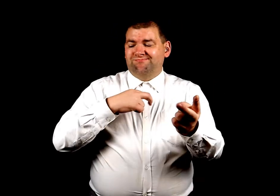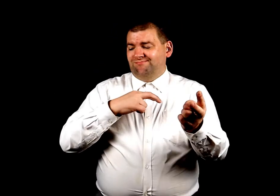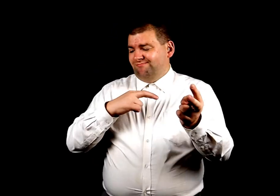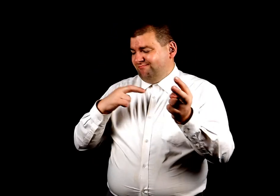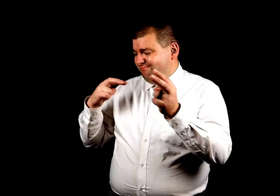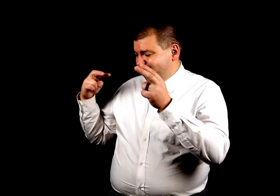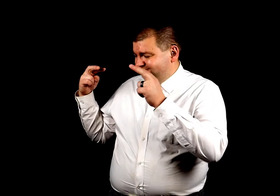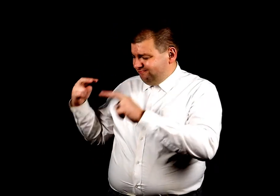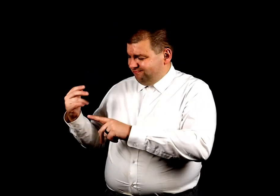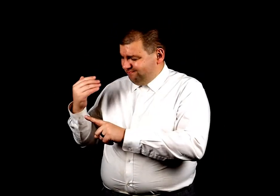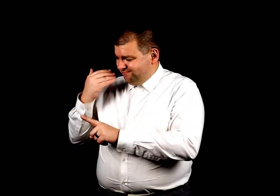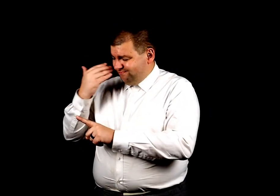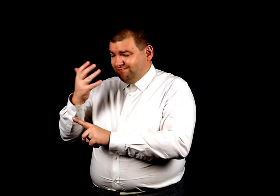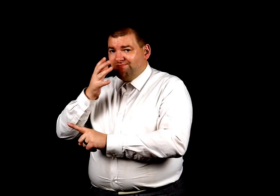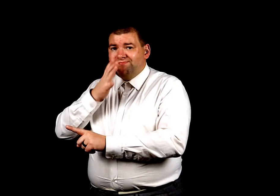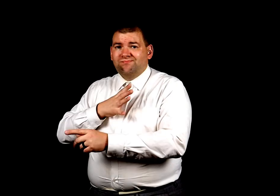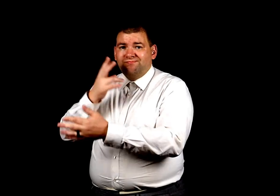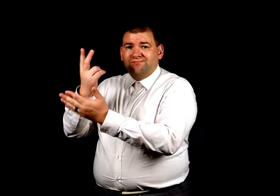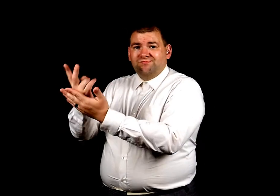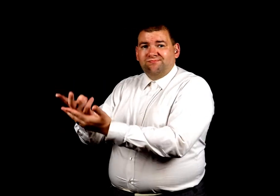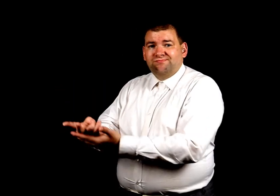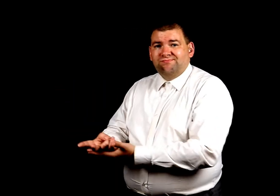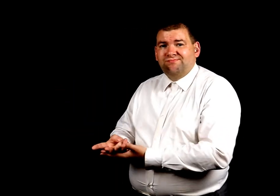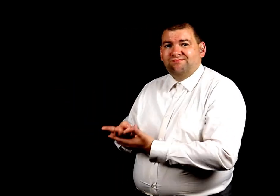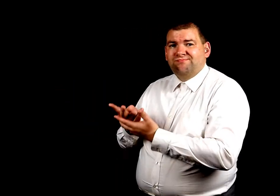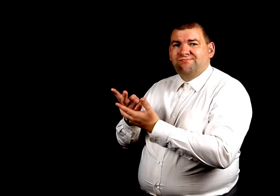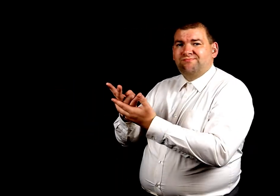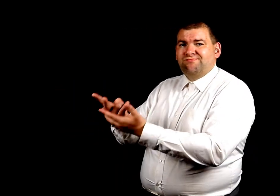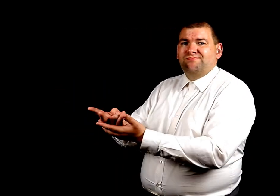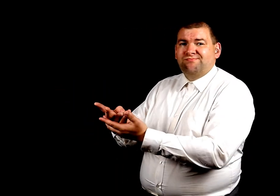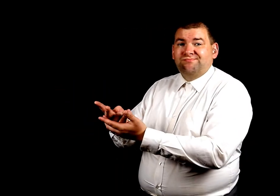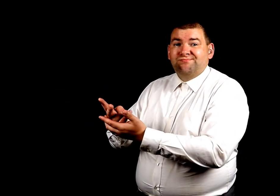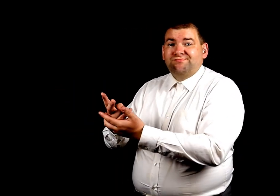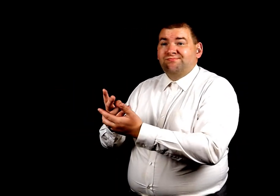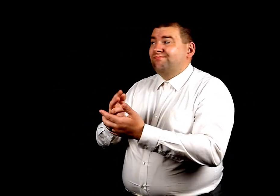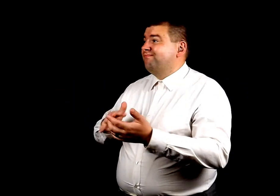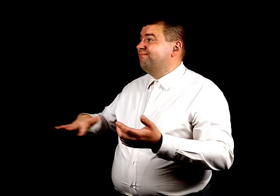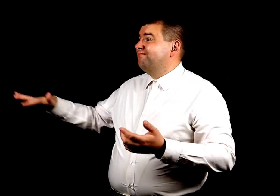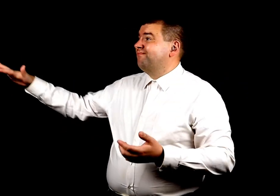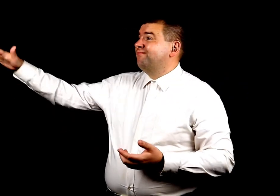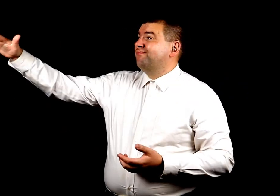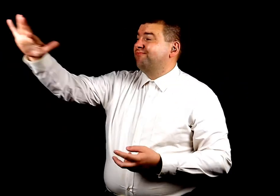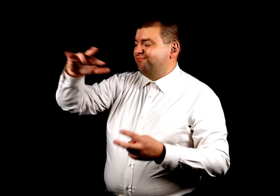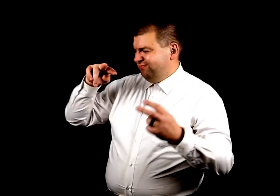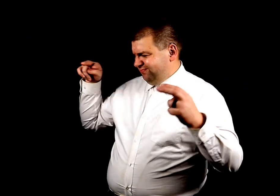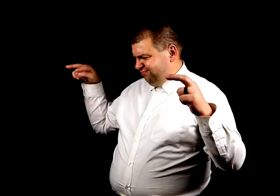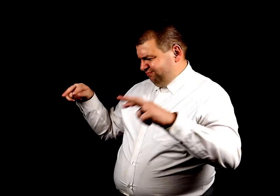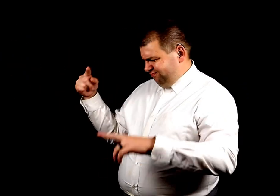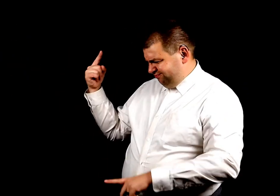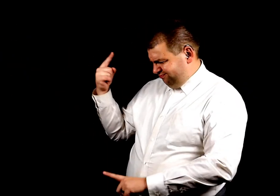I can see you're laying there Everyone around just stared